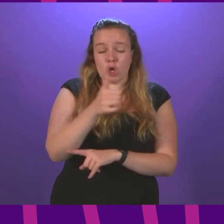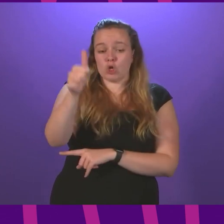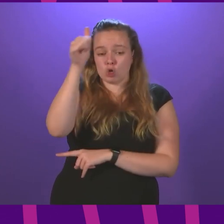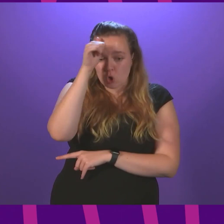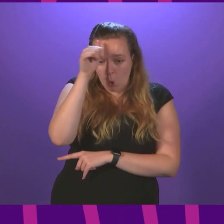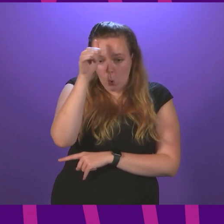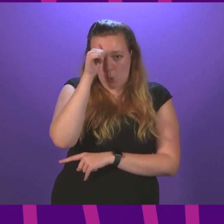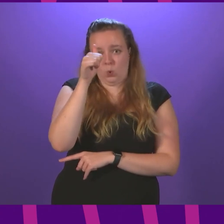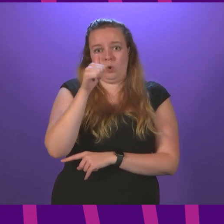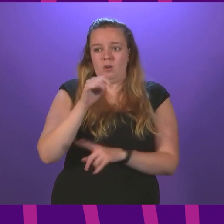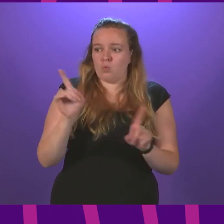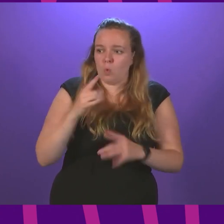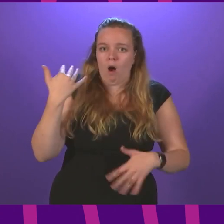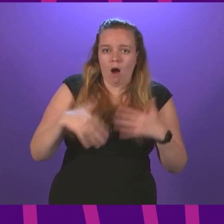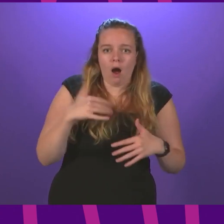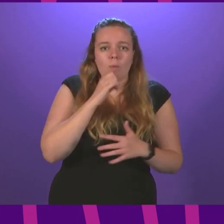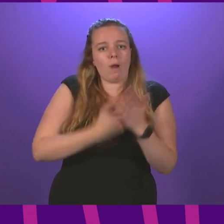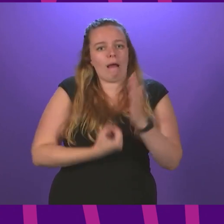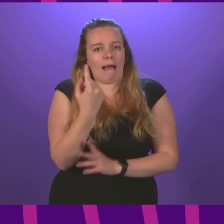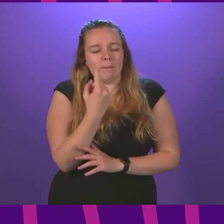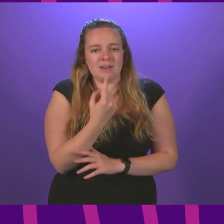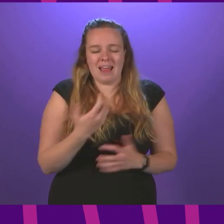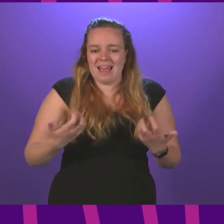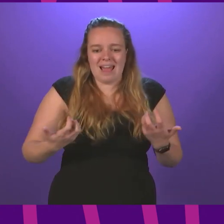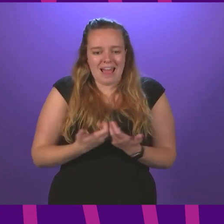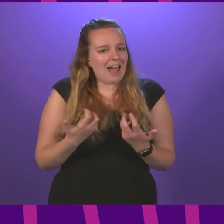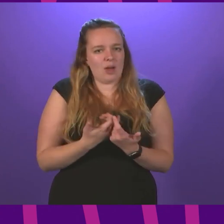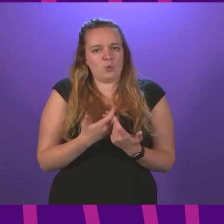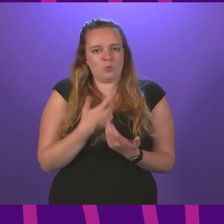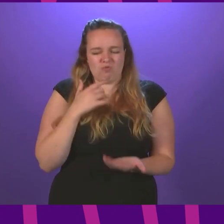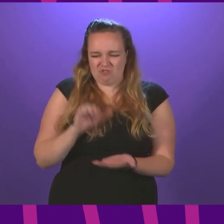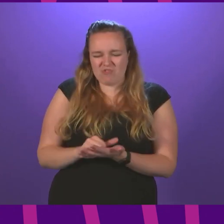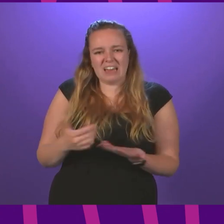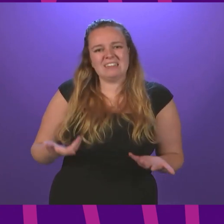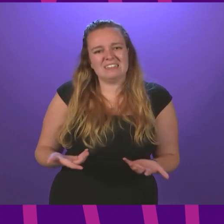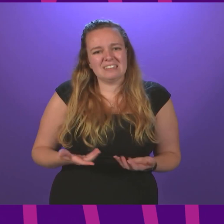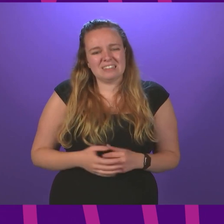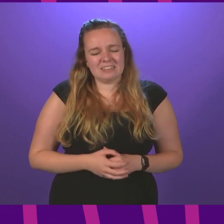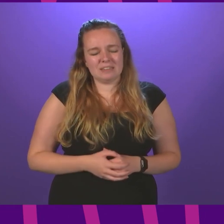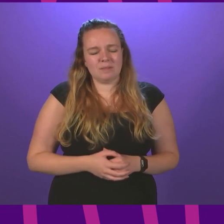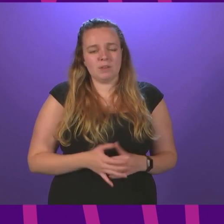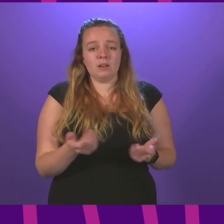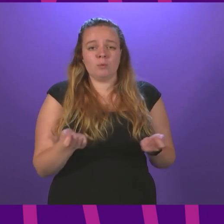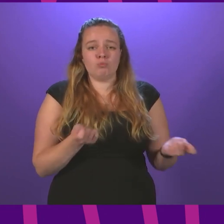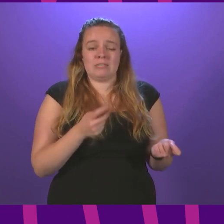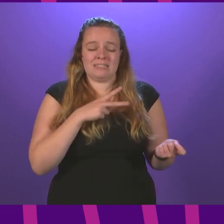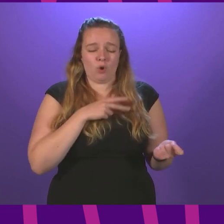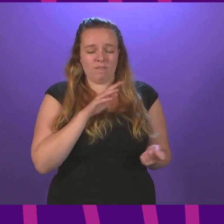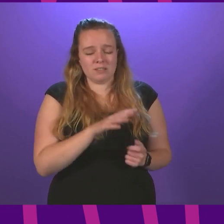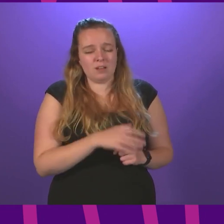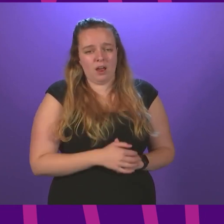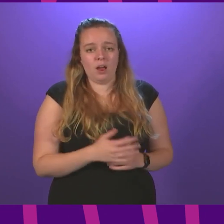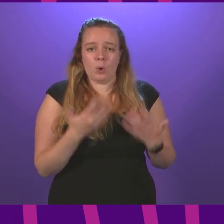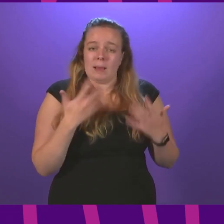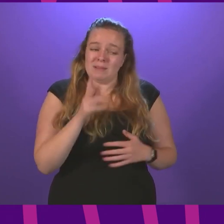cause, the harm that they will cause? How can that be right? Presiding officer, we